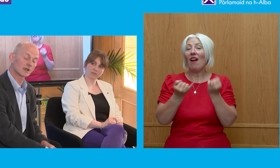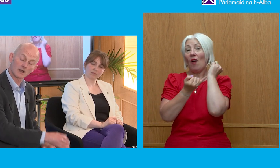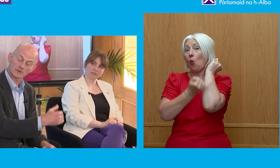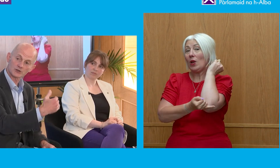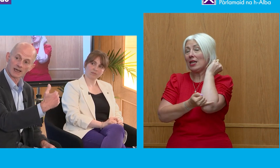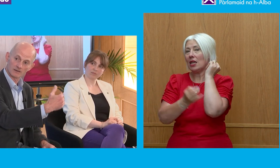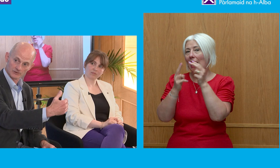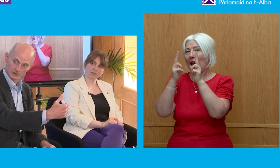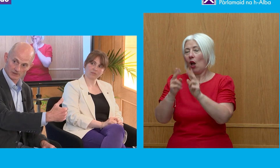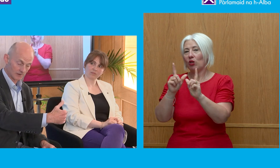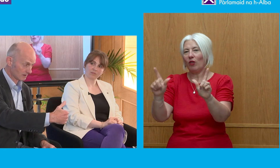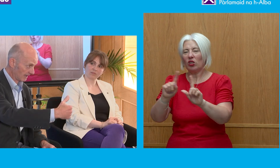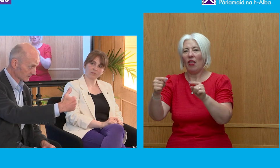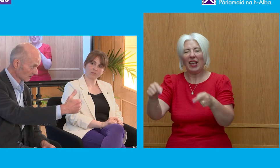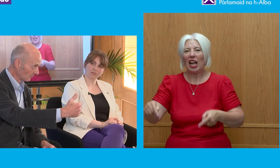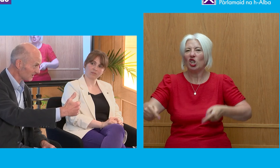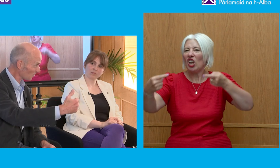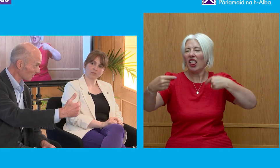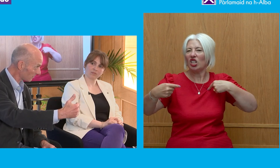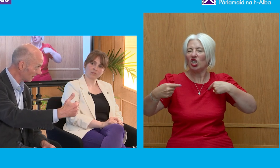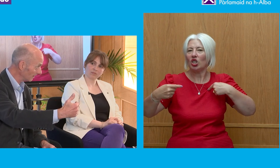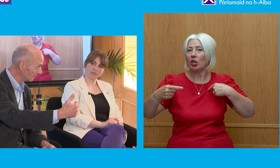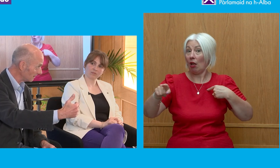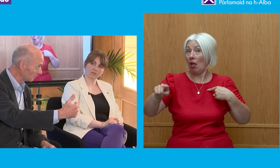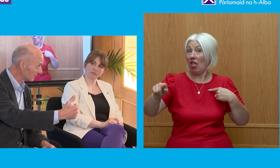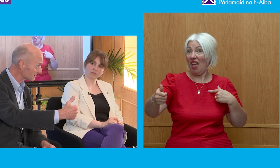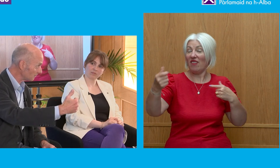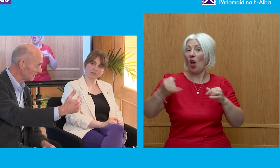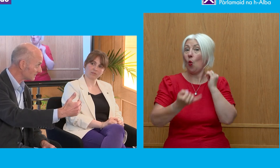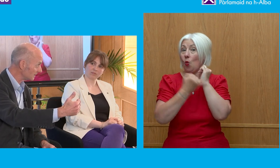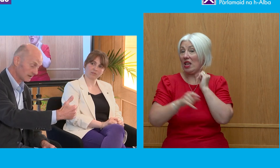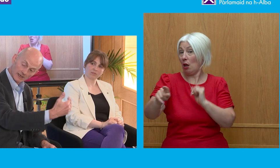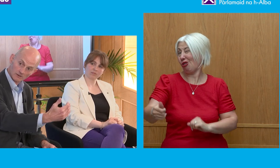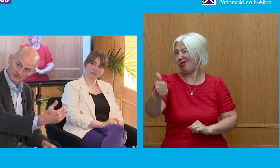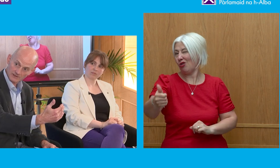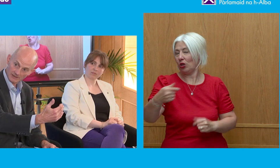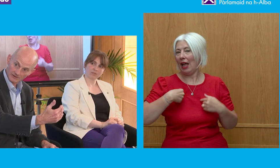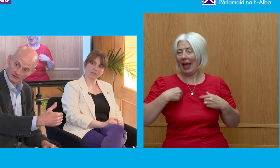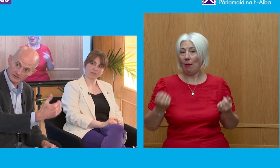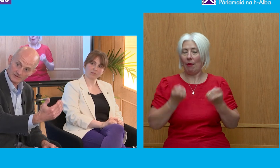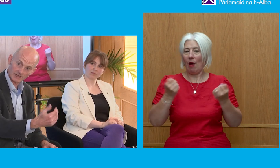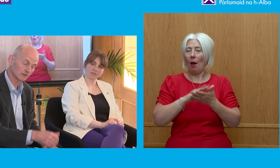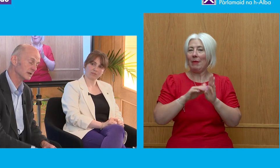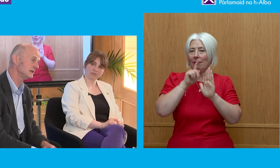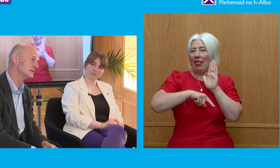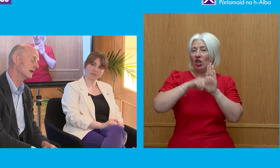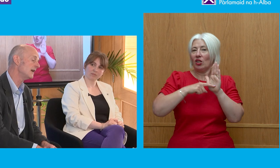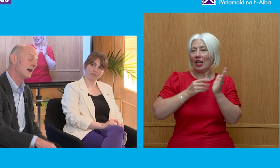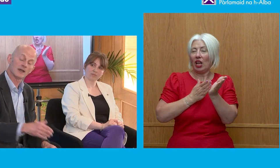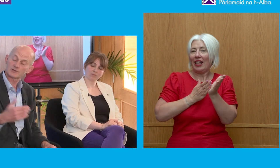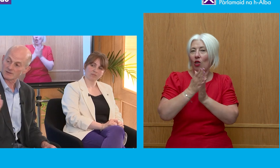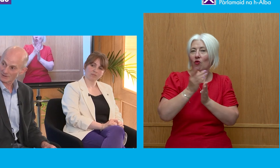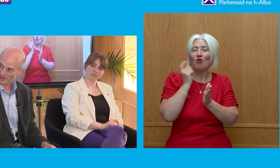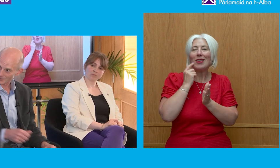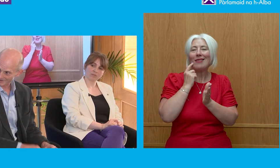that can't challenge the House of Commons. It's quite a good thing, because it means that you get your legislation through just that little bit easier.